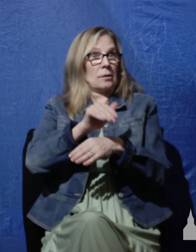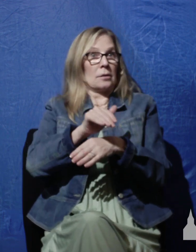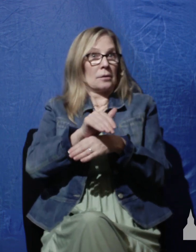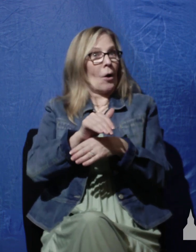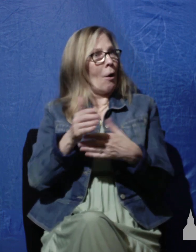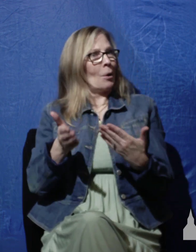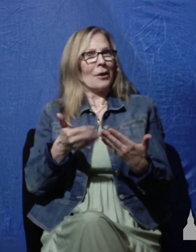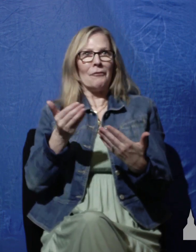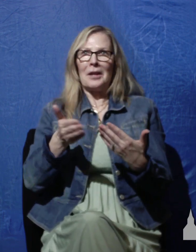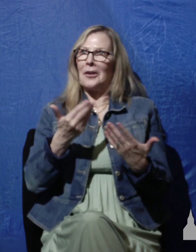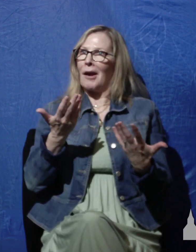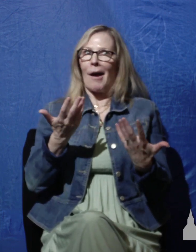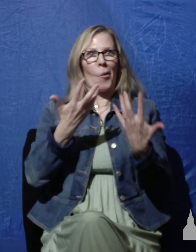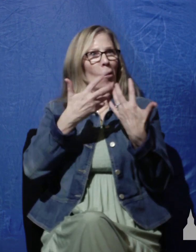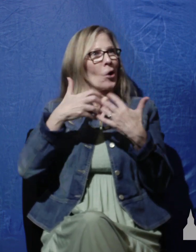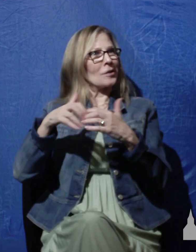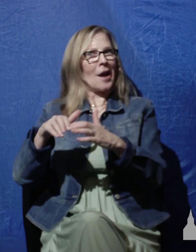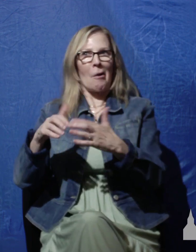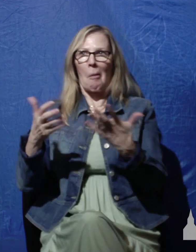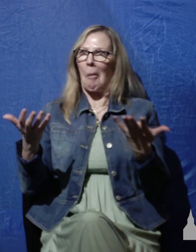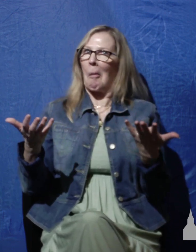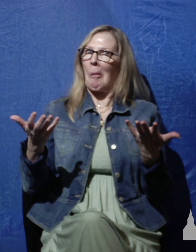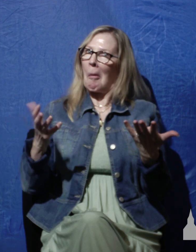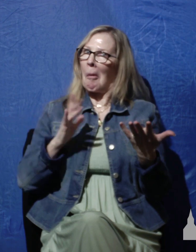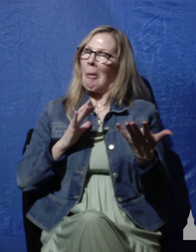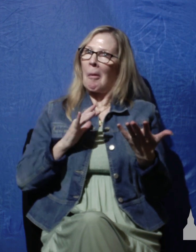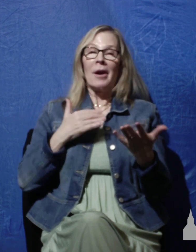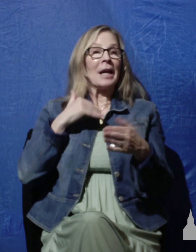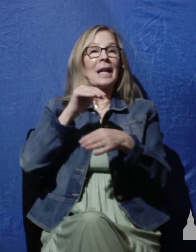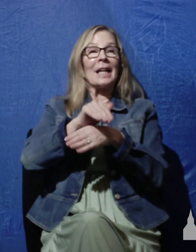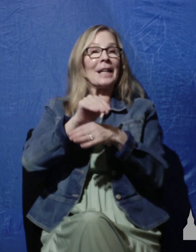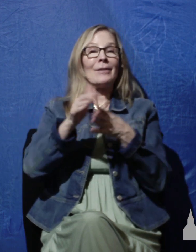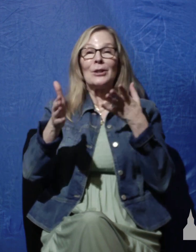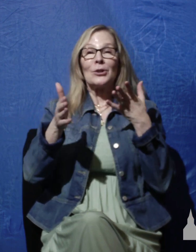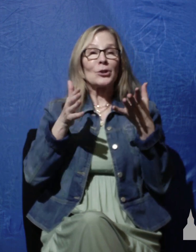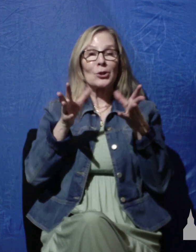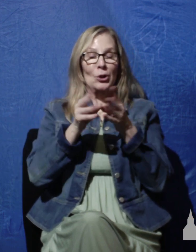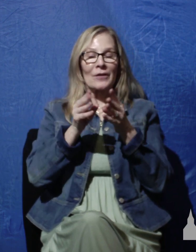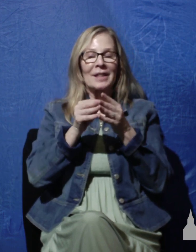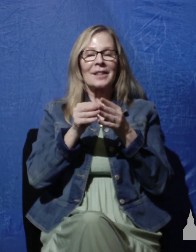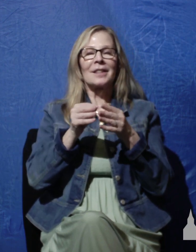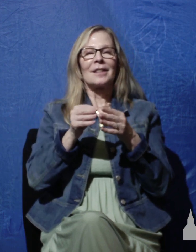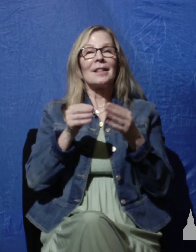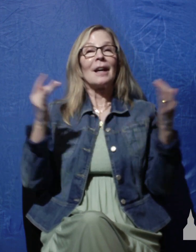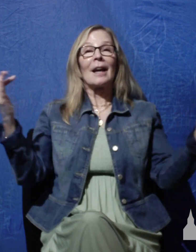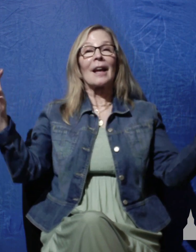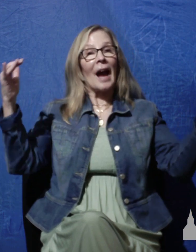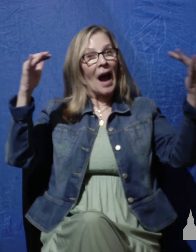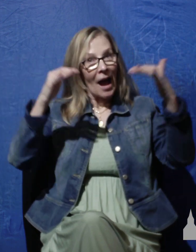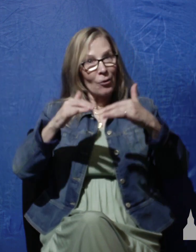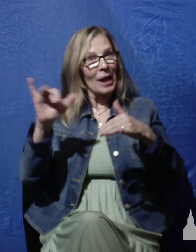convenient that it works in our sermon because our evening service is a gathering as a church